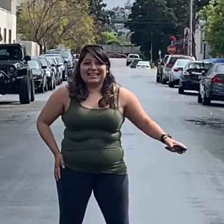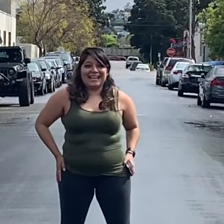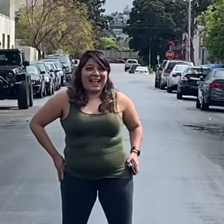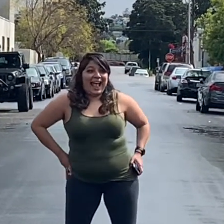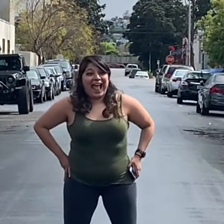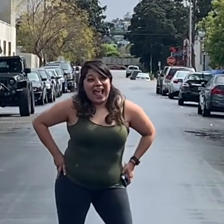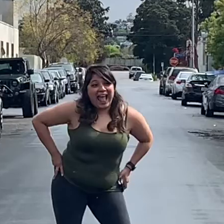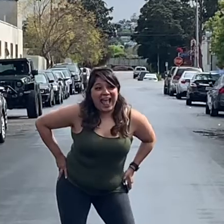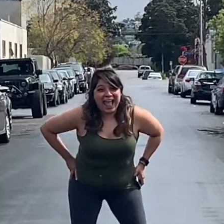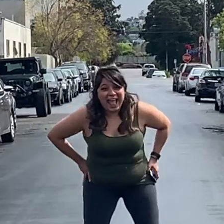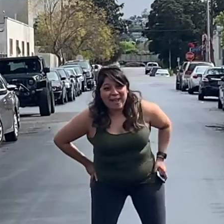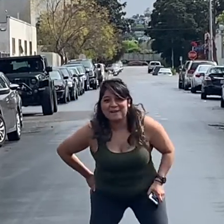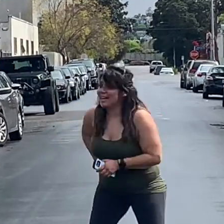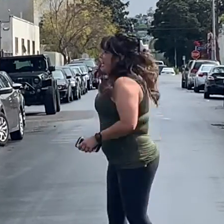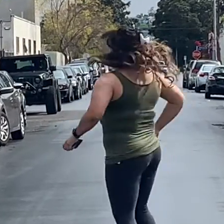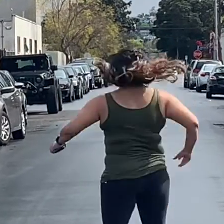Macarena, Macarena.